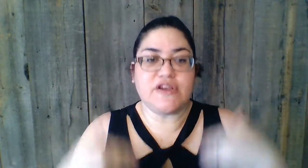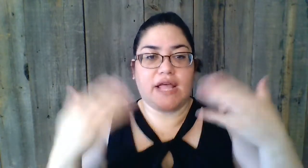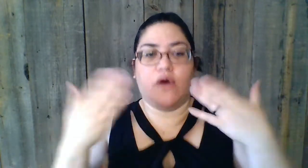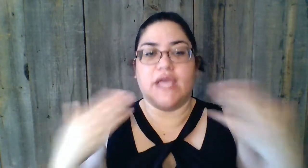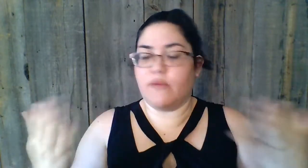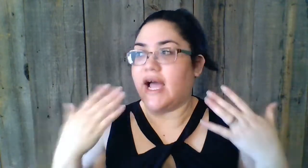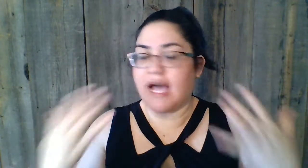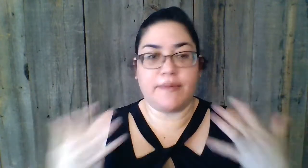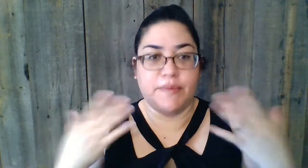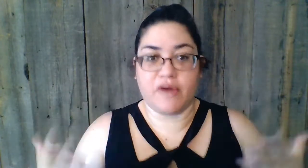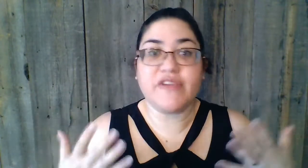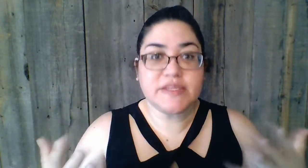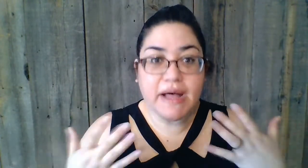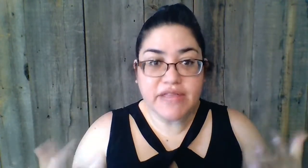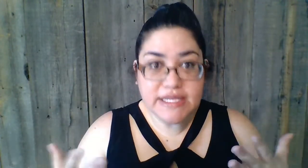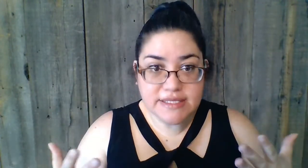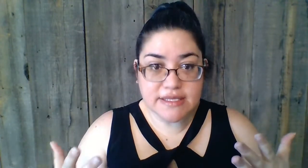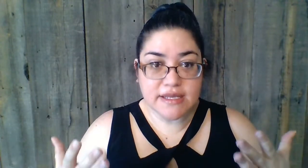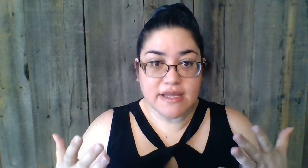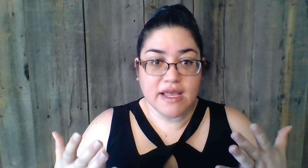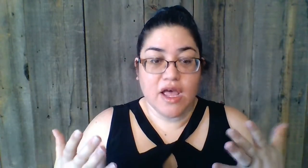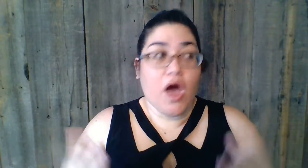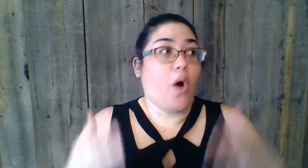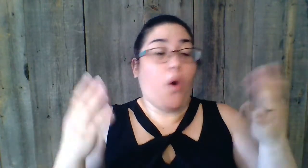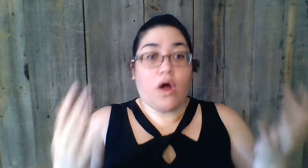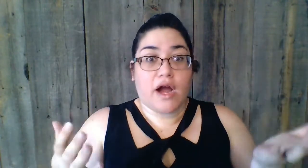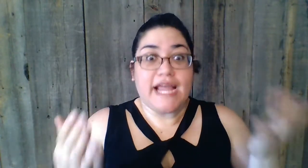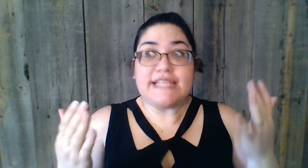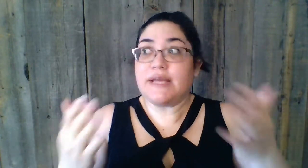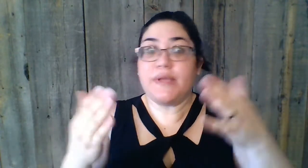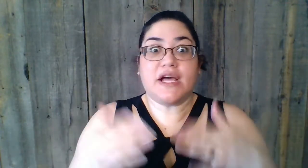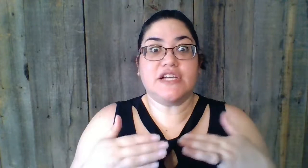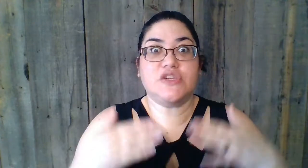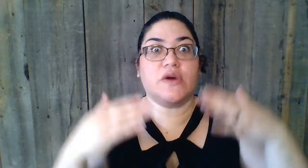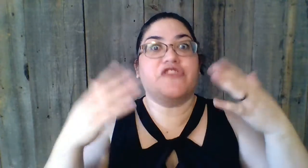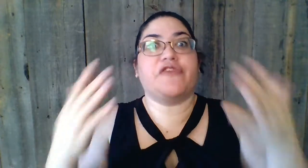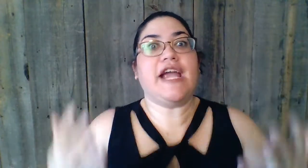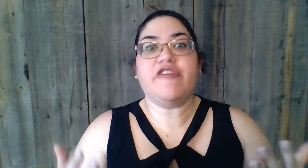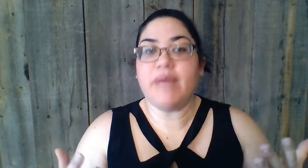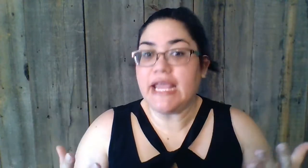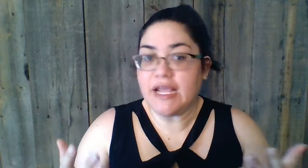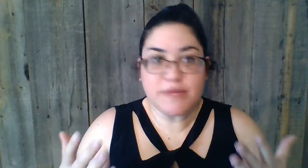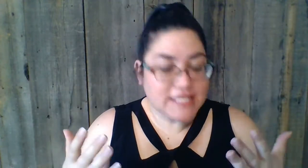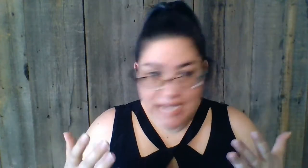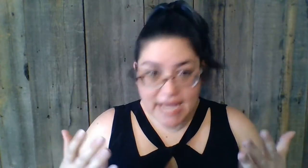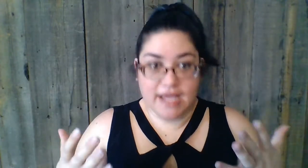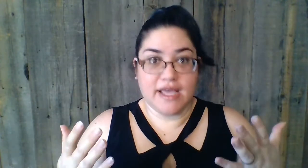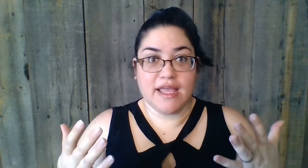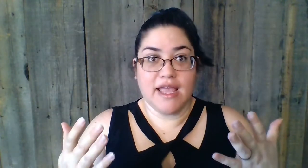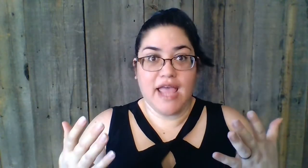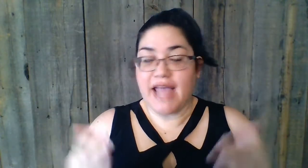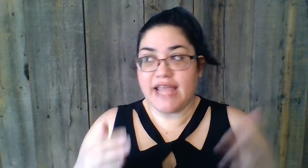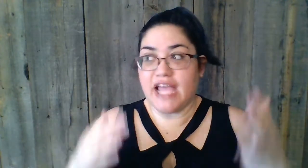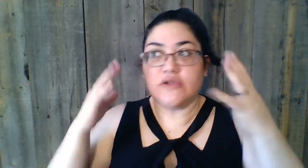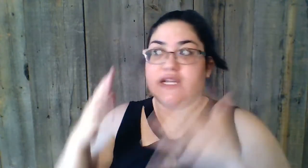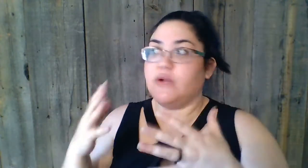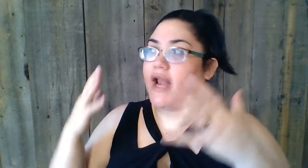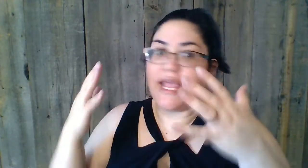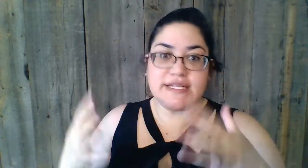you're like, okay, well, I got to be perfect about this? Or is it because you were afraid of making a mistake and that you didn't want to get